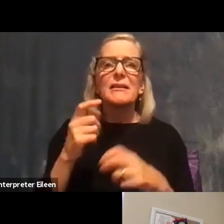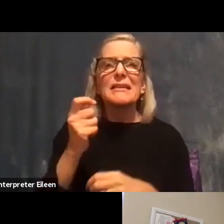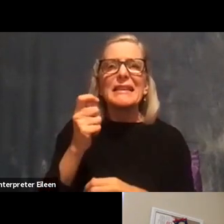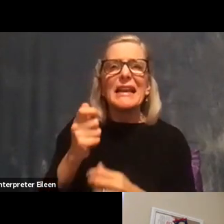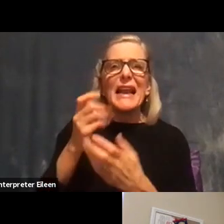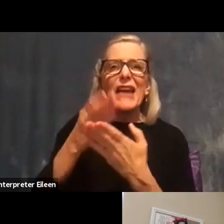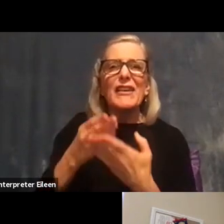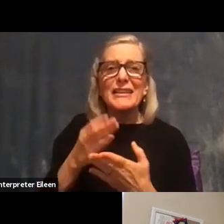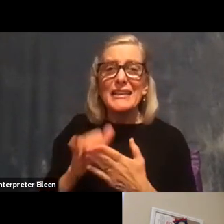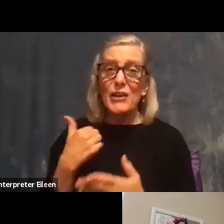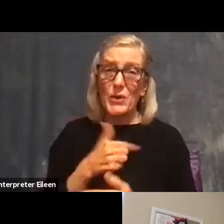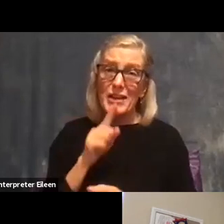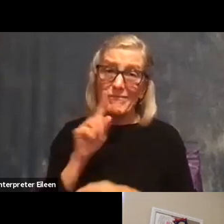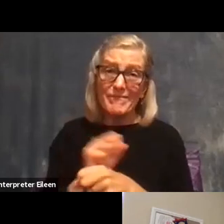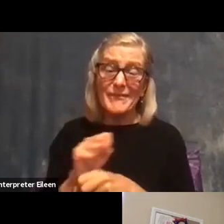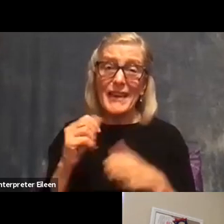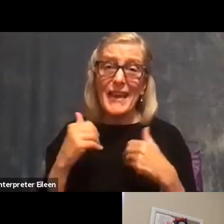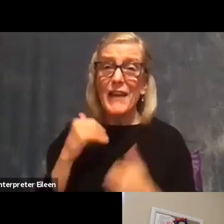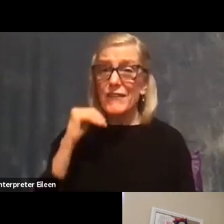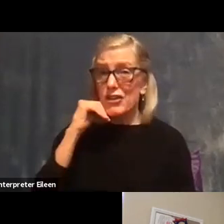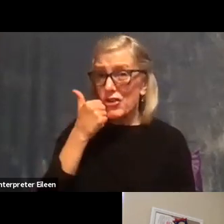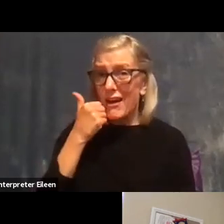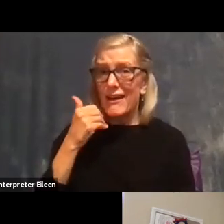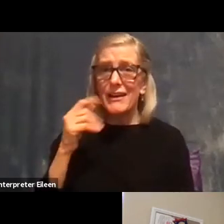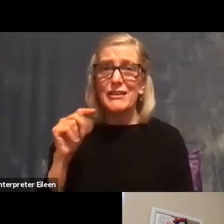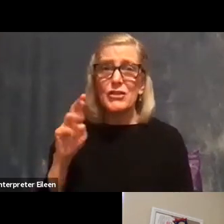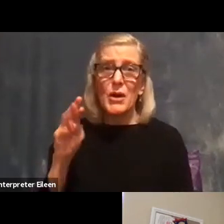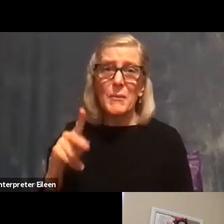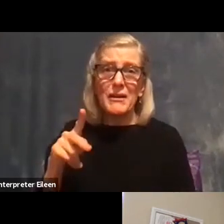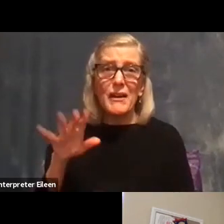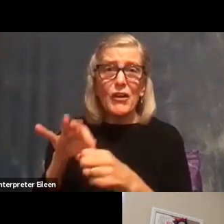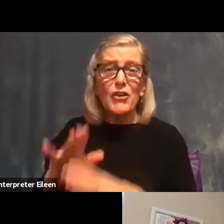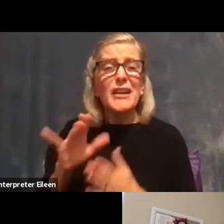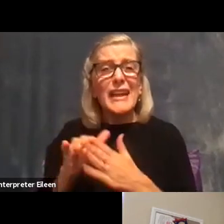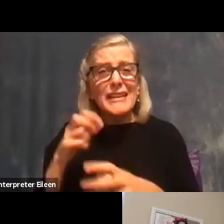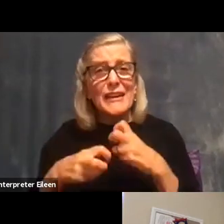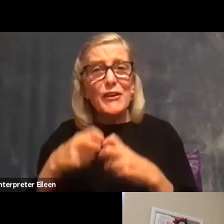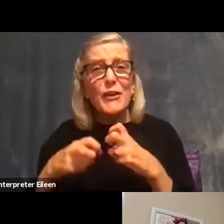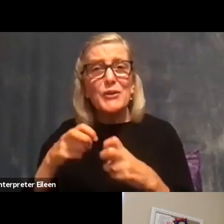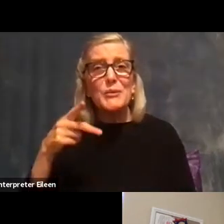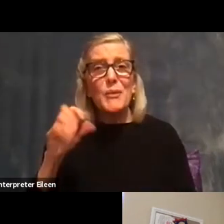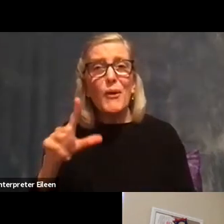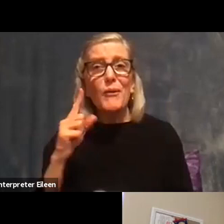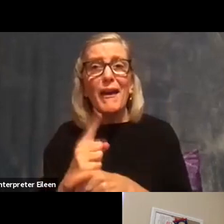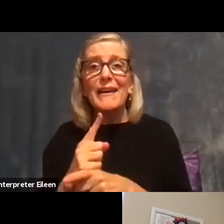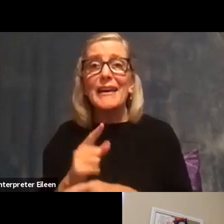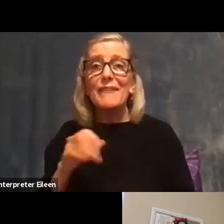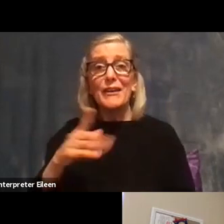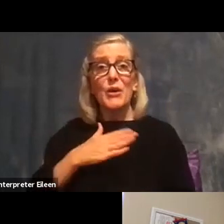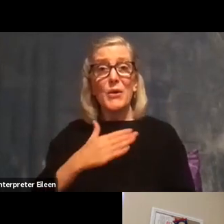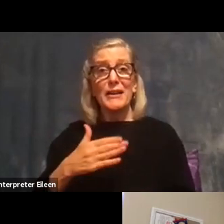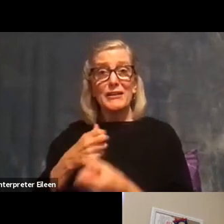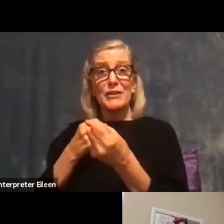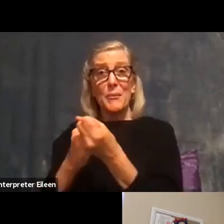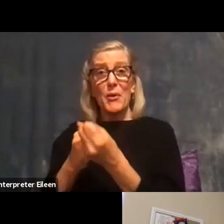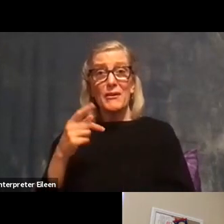shy Trump voters because it would be difficult to pull right if they're too shy to say that they're going to or that they were supporting Trump will they probably also wouldn't want